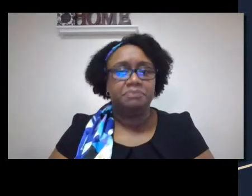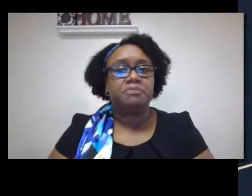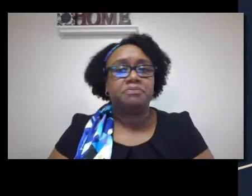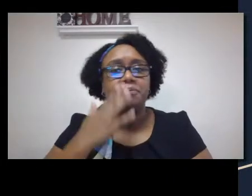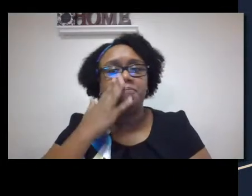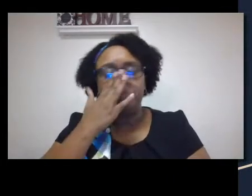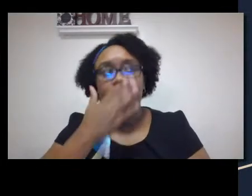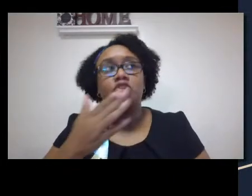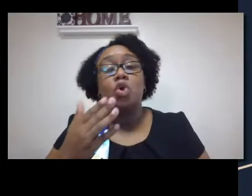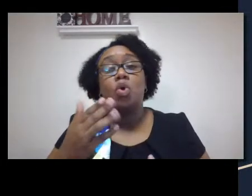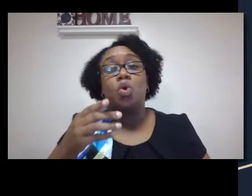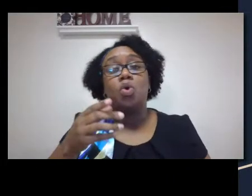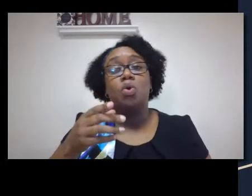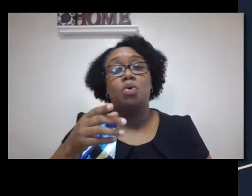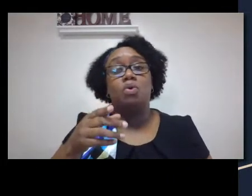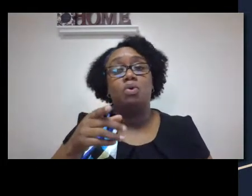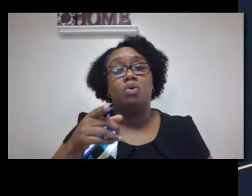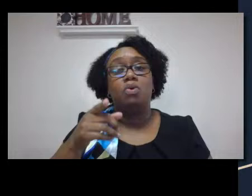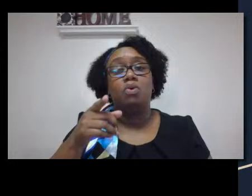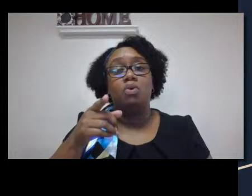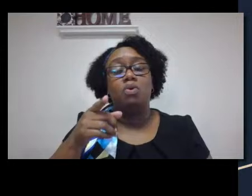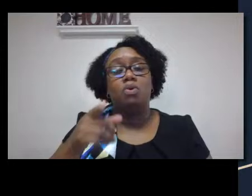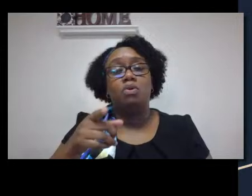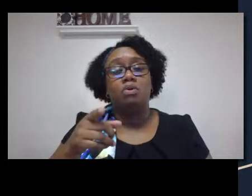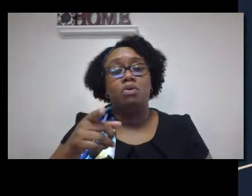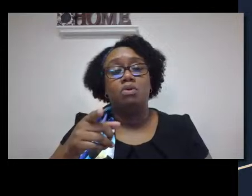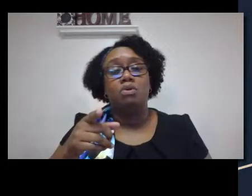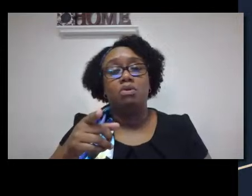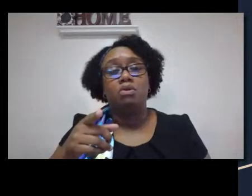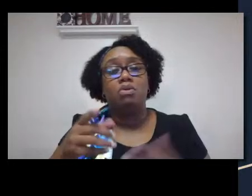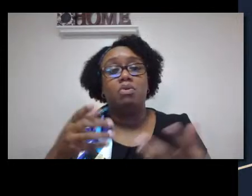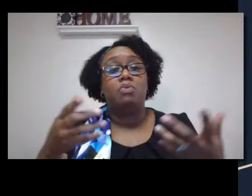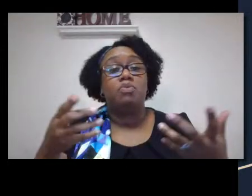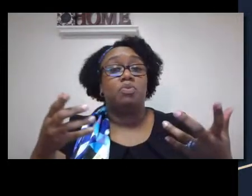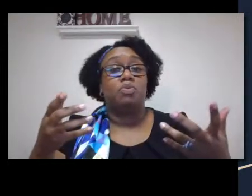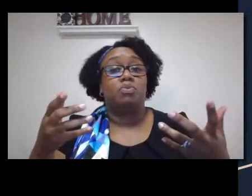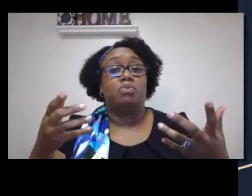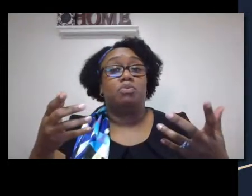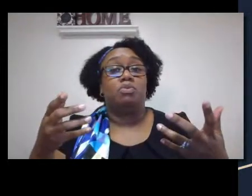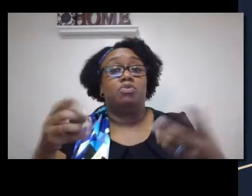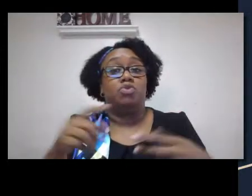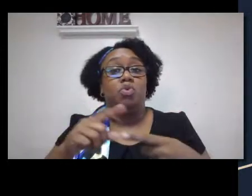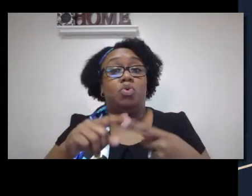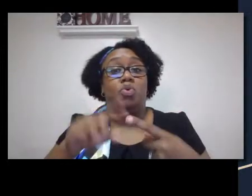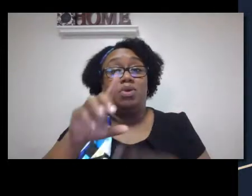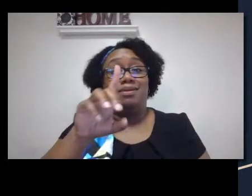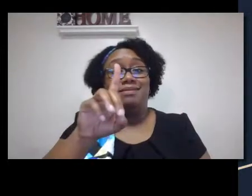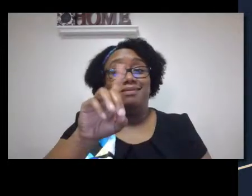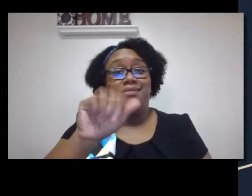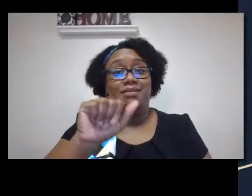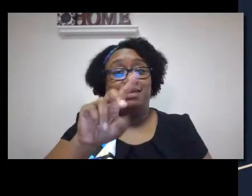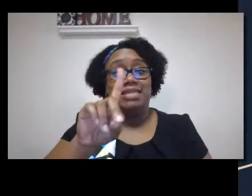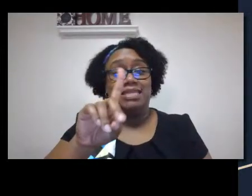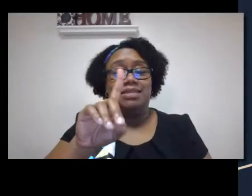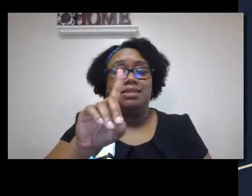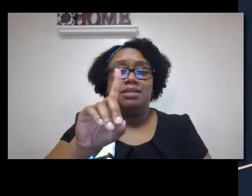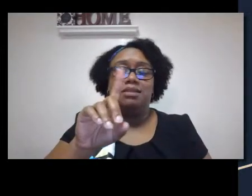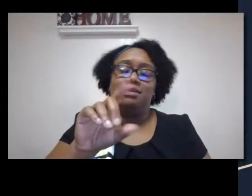Executive function, decreased executive function, excuse the interpreter, you see on the slide there.